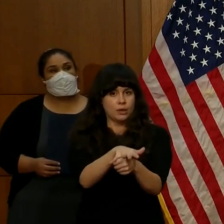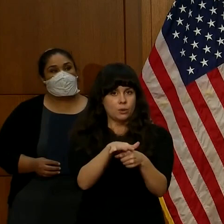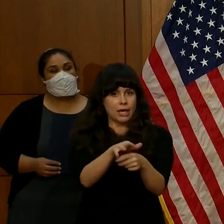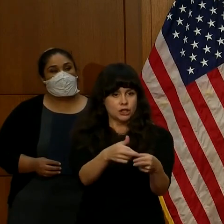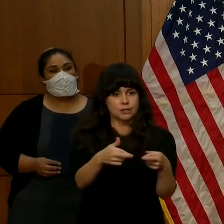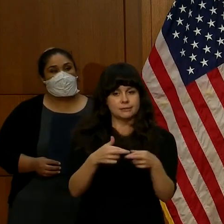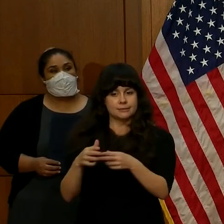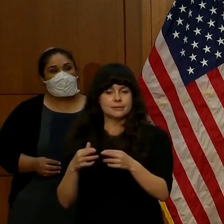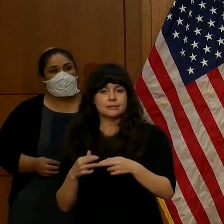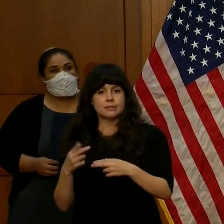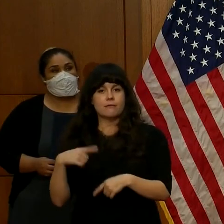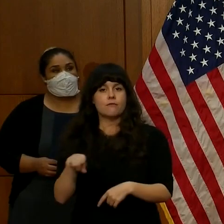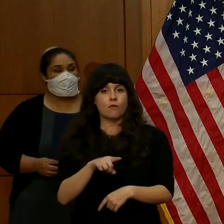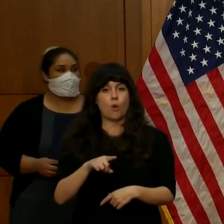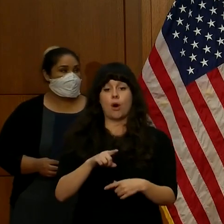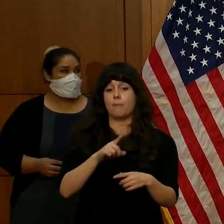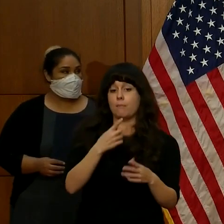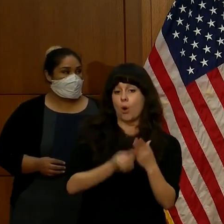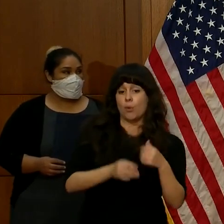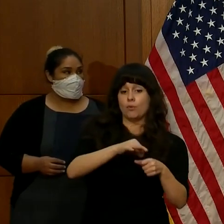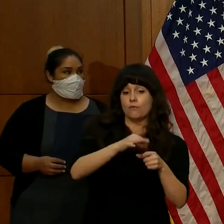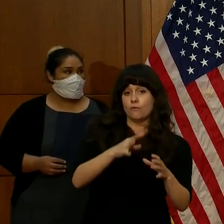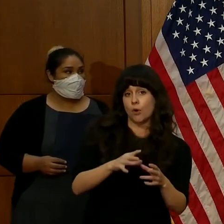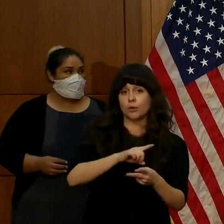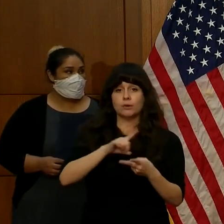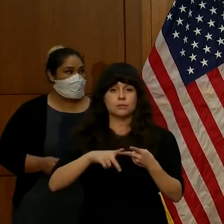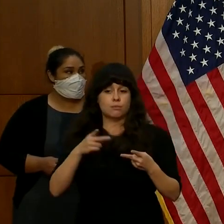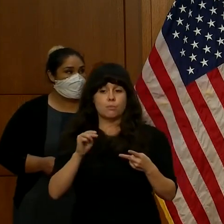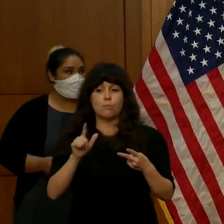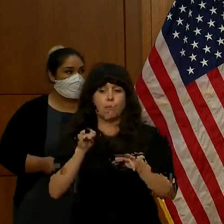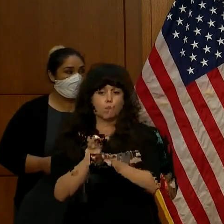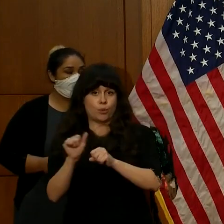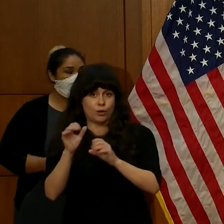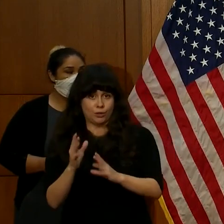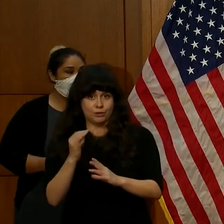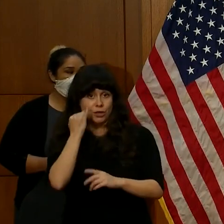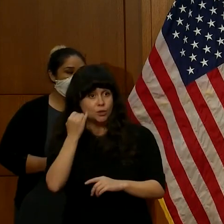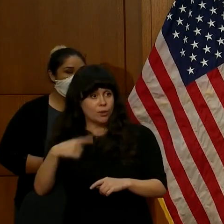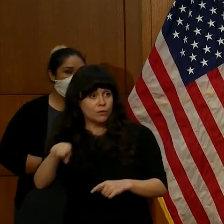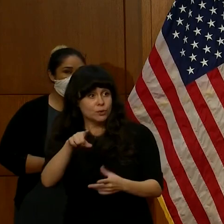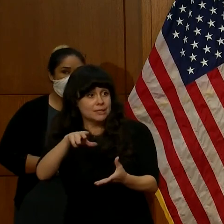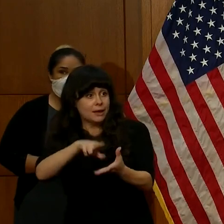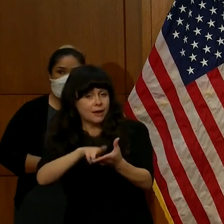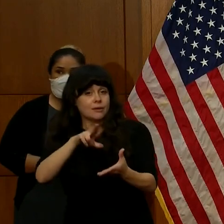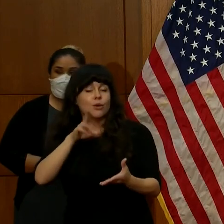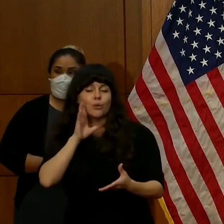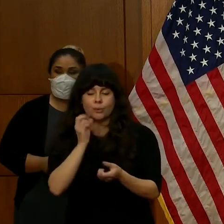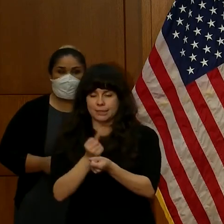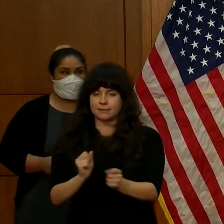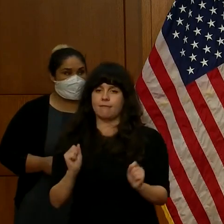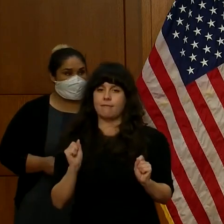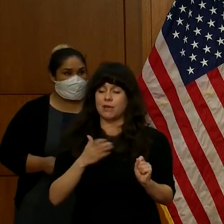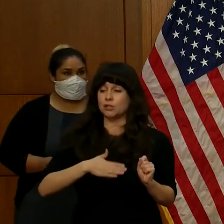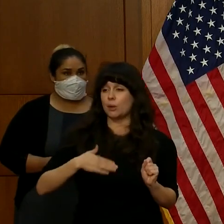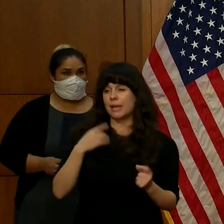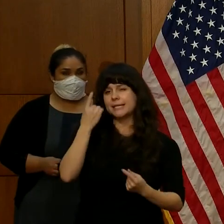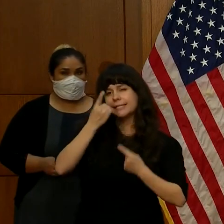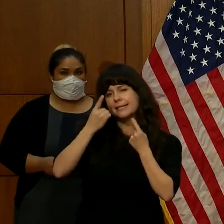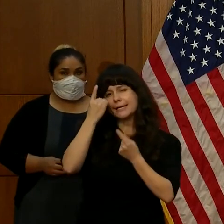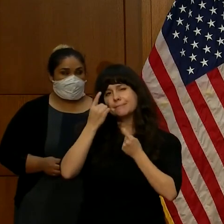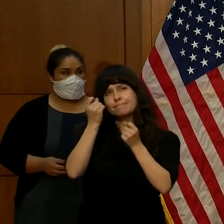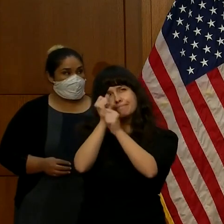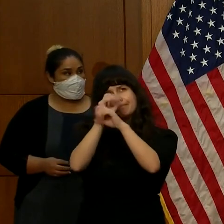poll workers. If you sign up, you can rest assured that you'll be safe. So please consider working at the polls